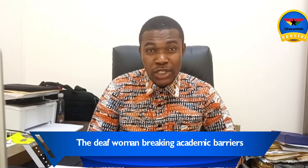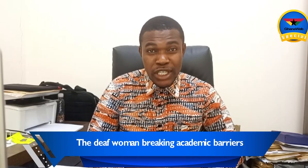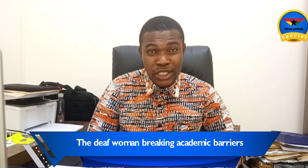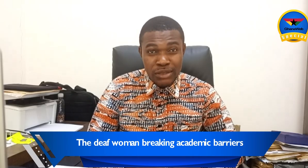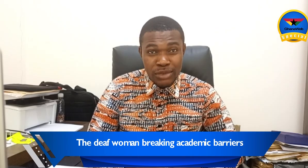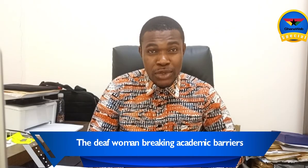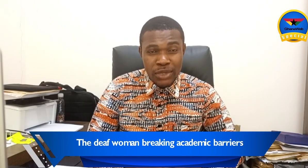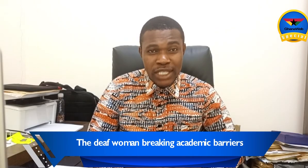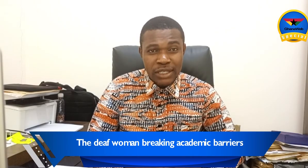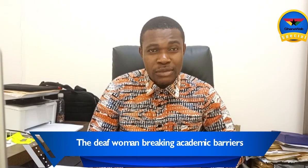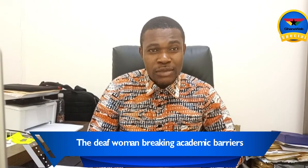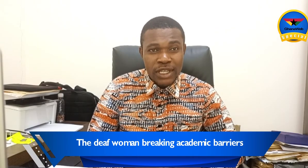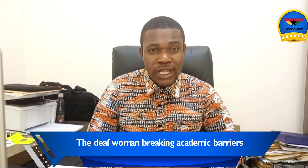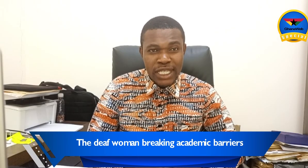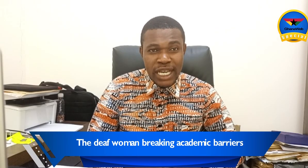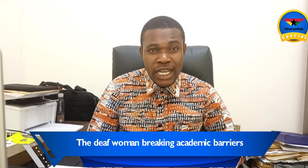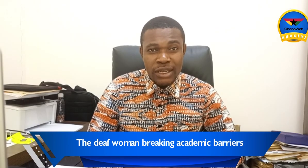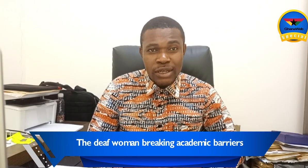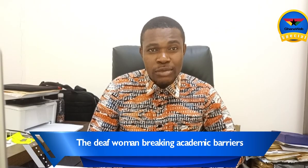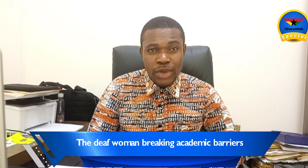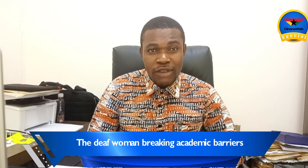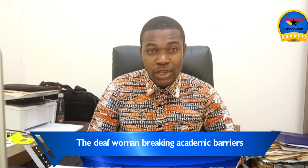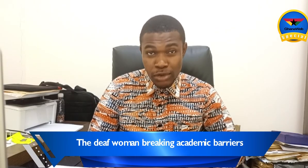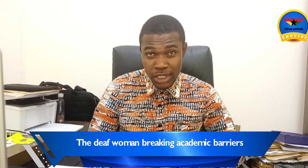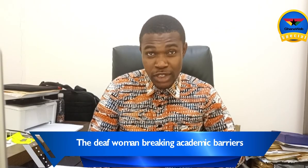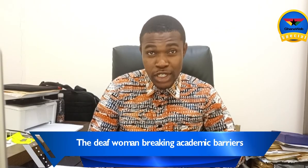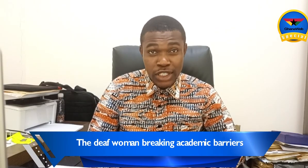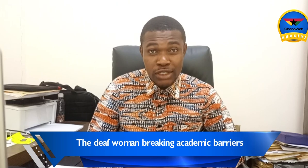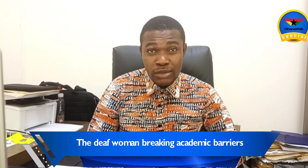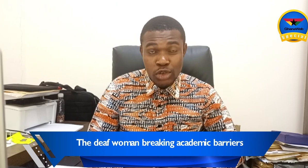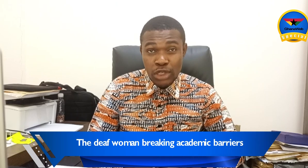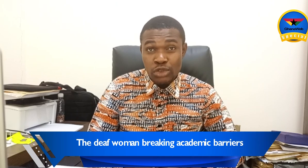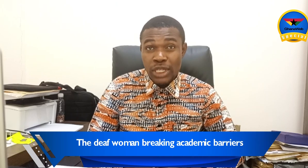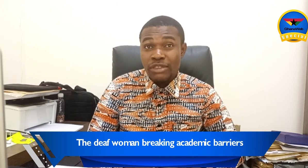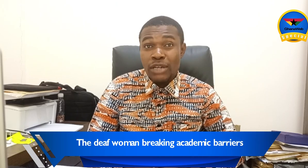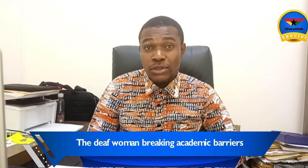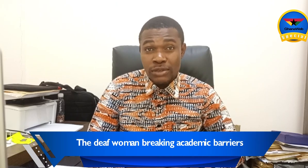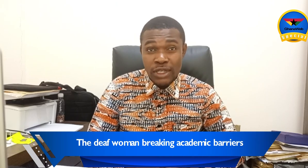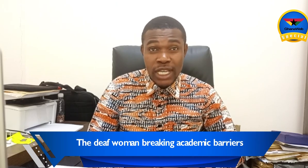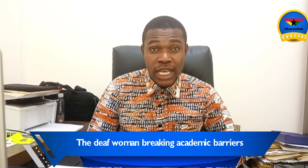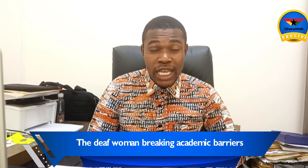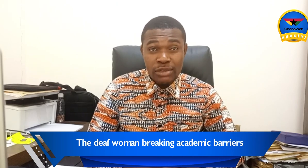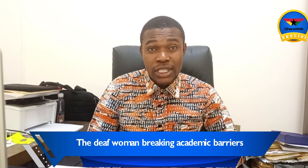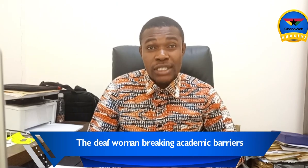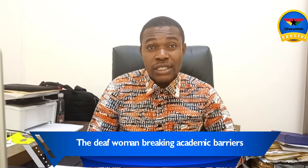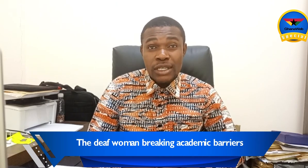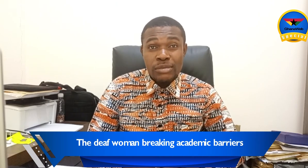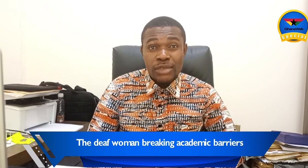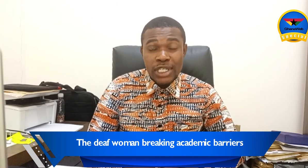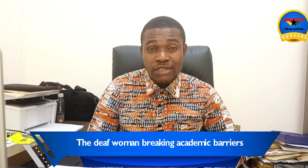education, we know that in Ghana, we have inclusive education. Nobody should be left out. And like we said, if